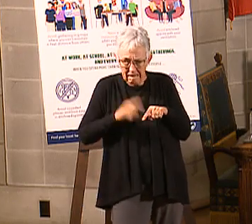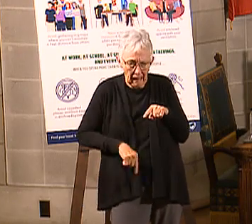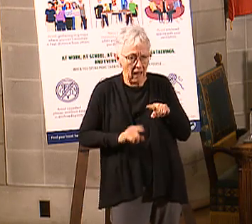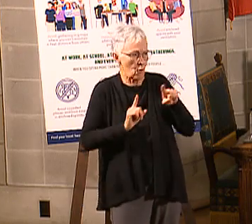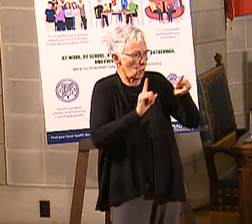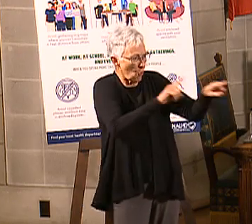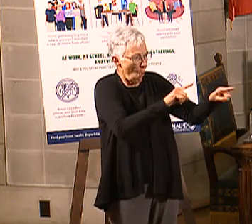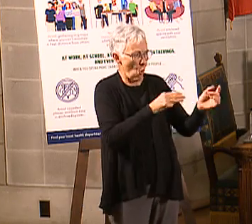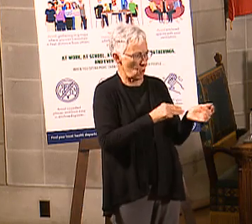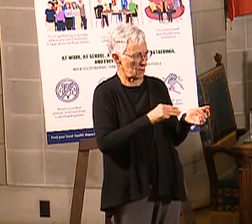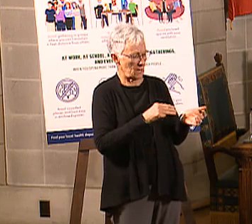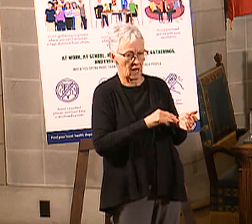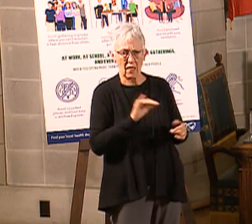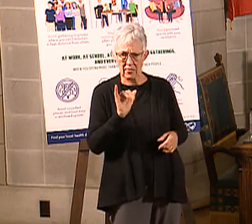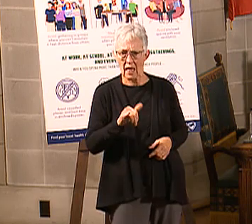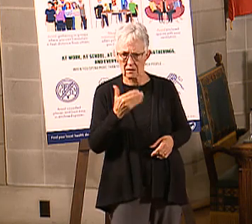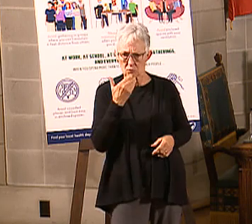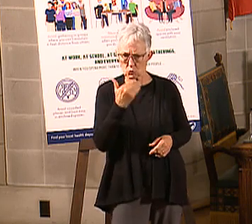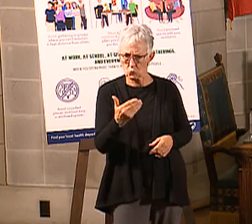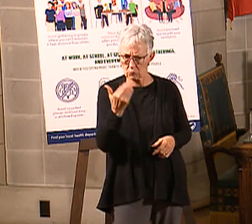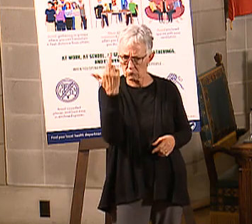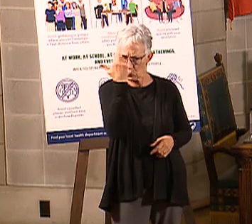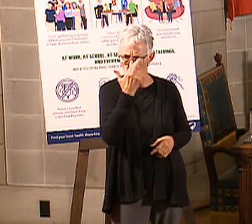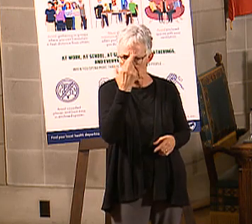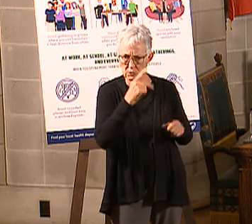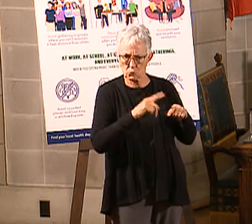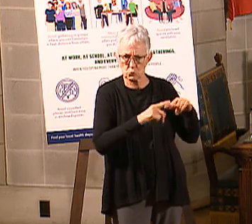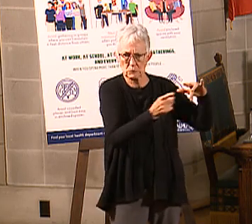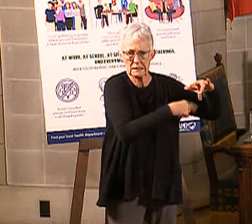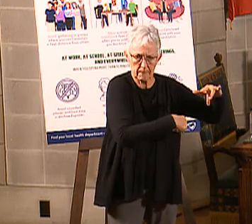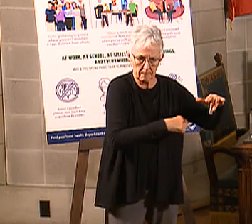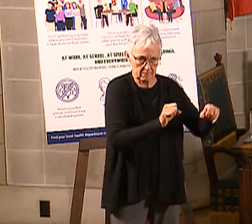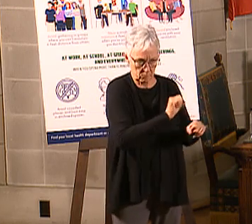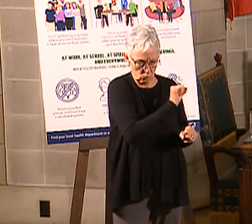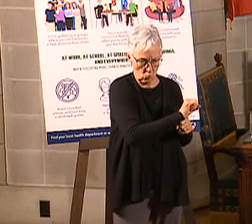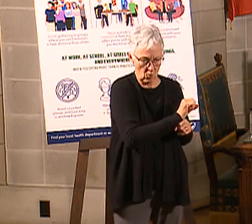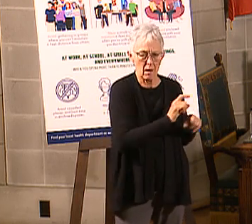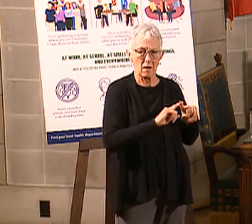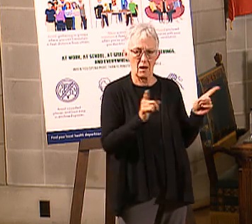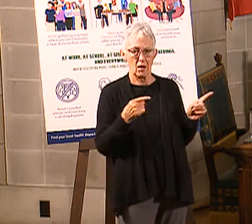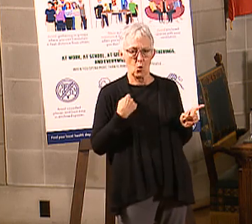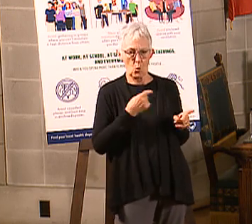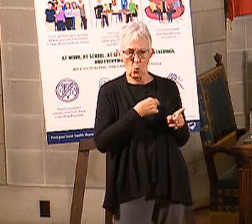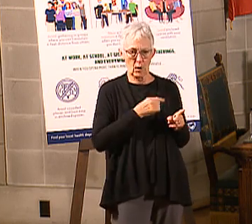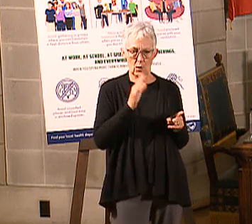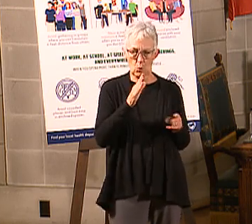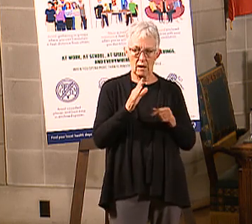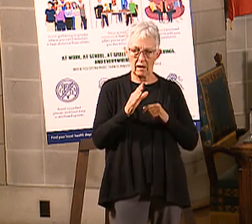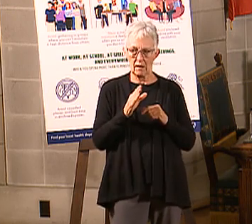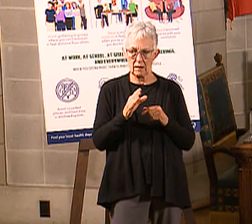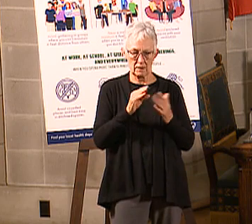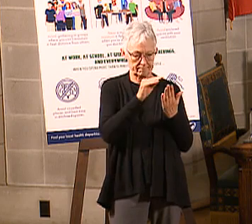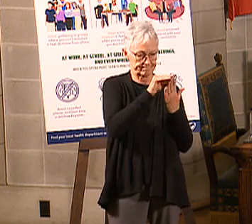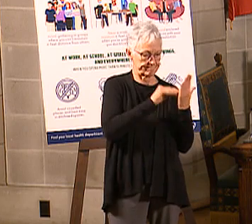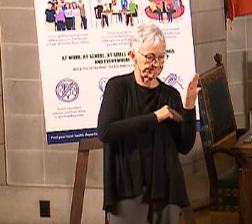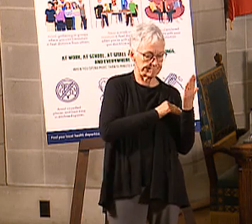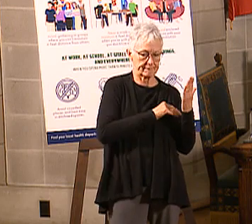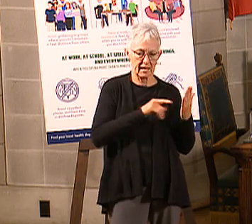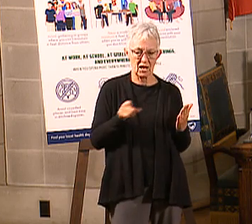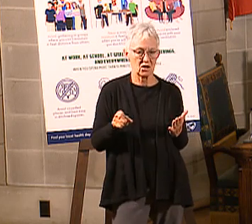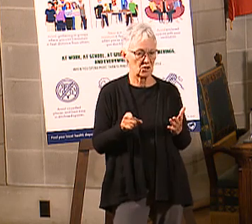doctor, that's a good cause reason. What we're really talking about are if an individual just plain chooses not to go.